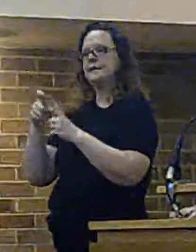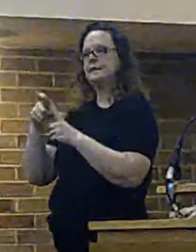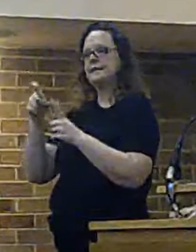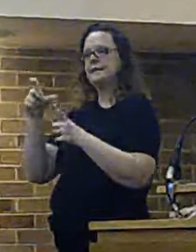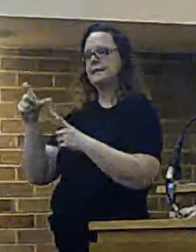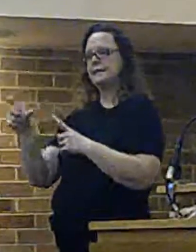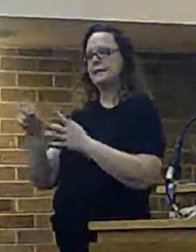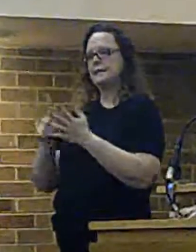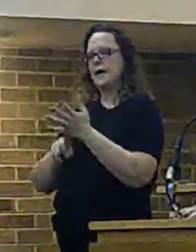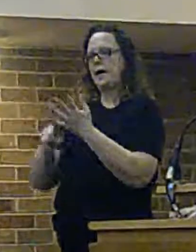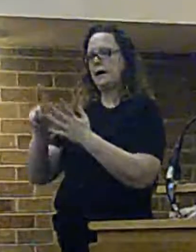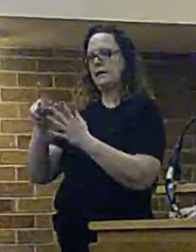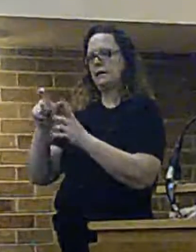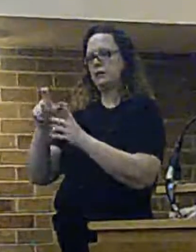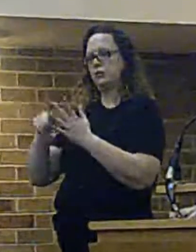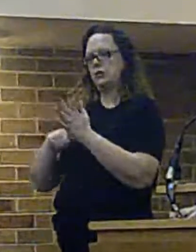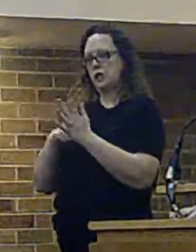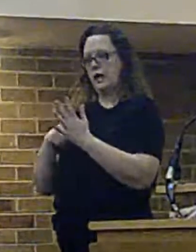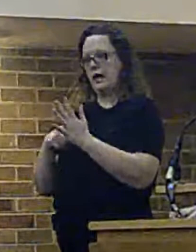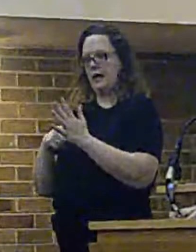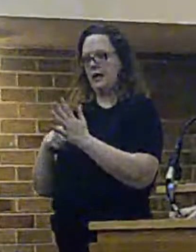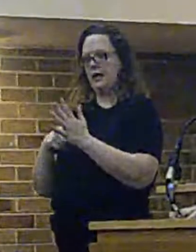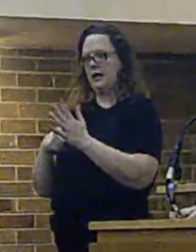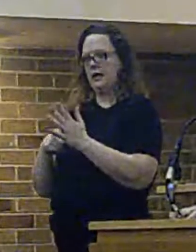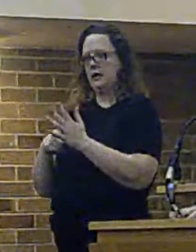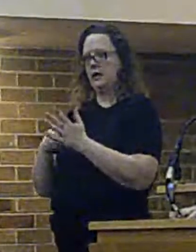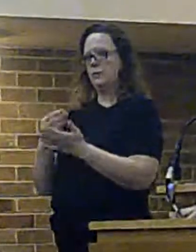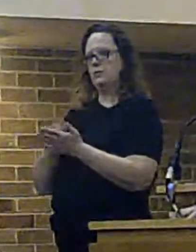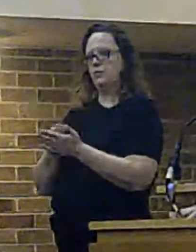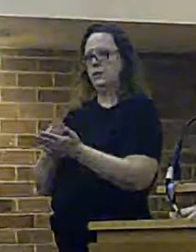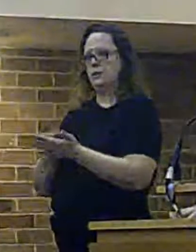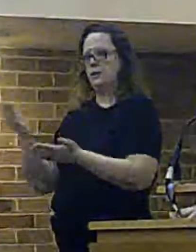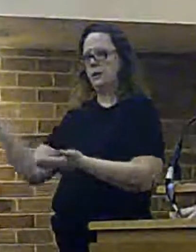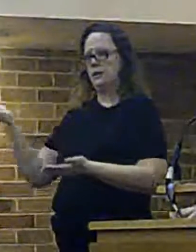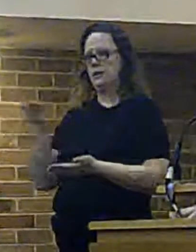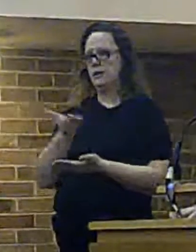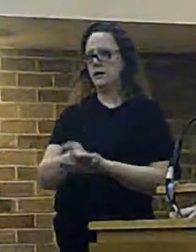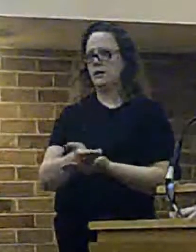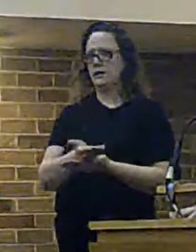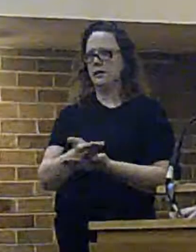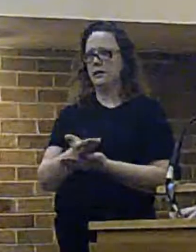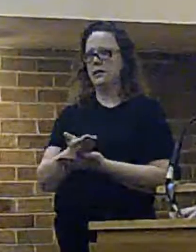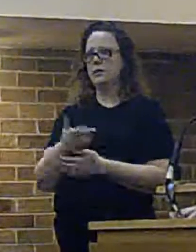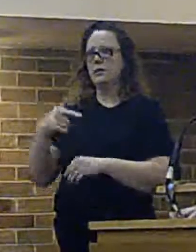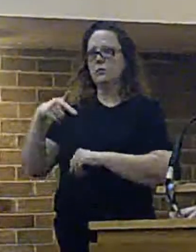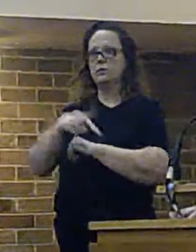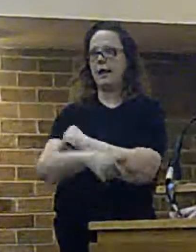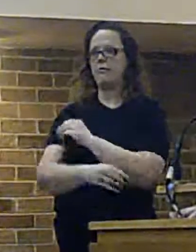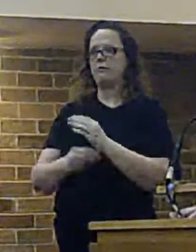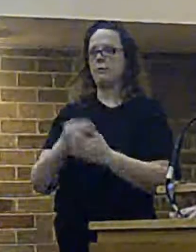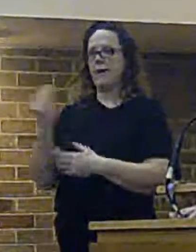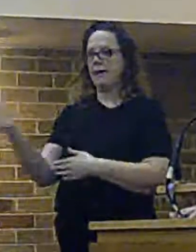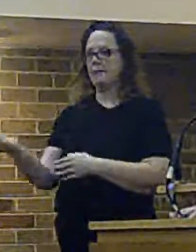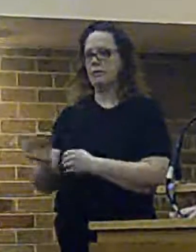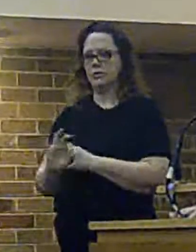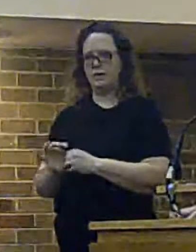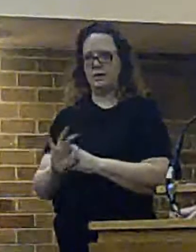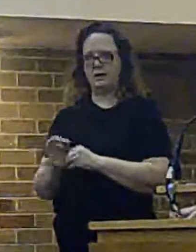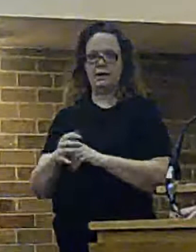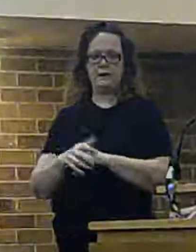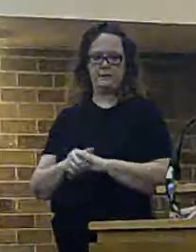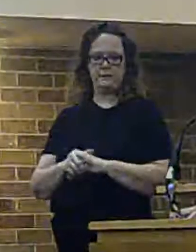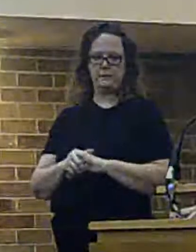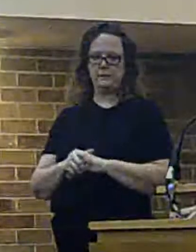pounds would be back in reserve. So there's no increase in the debt repayment, which is the point that I made earlier on. The alternative